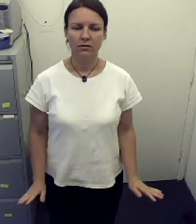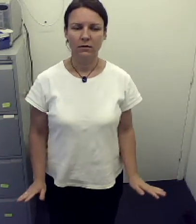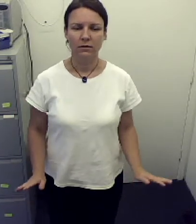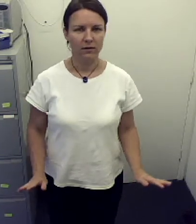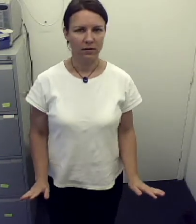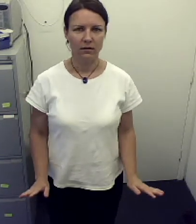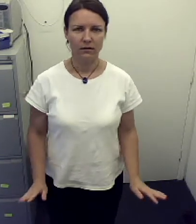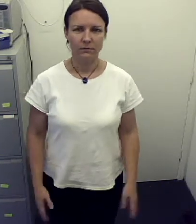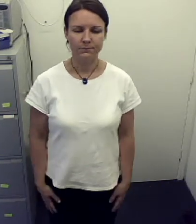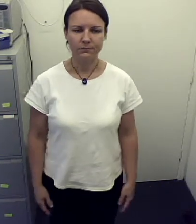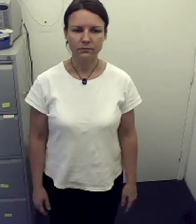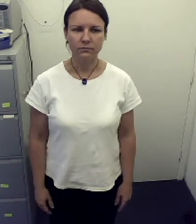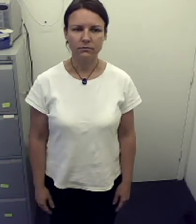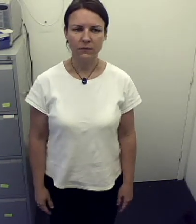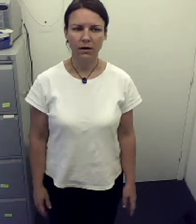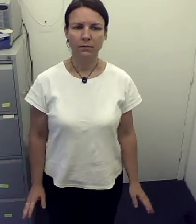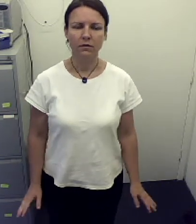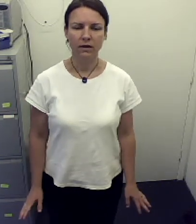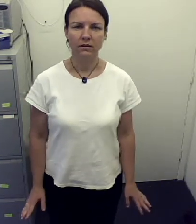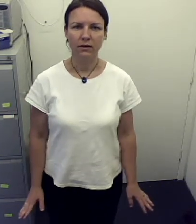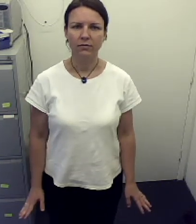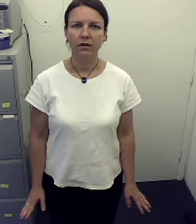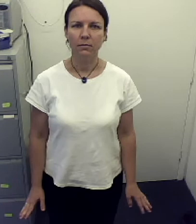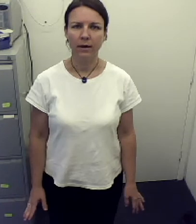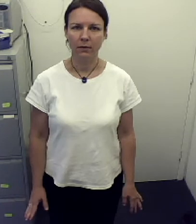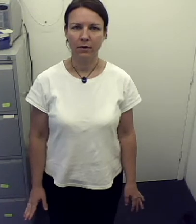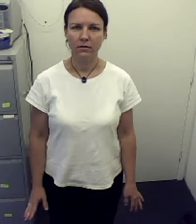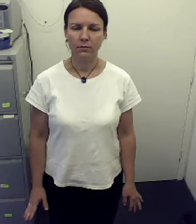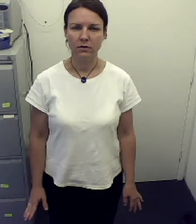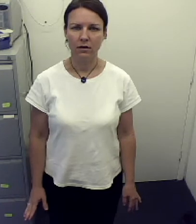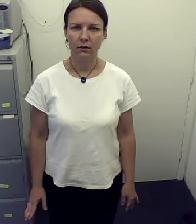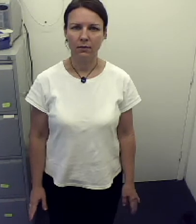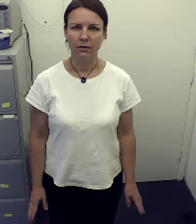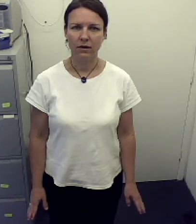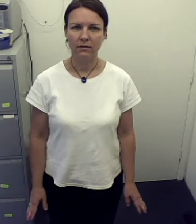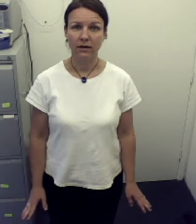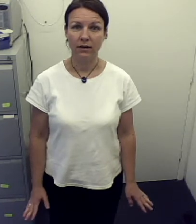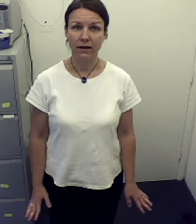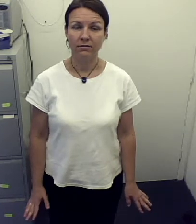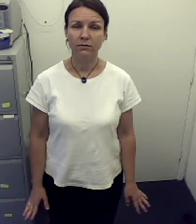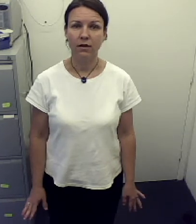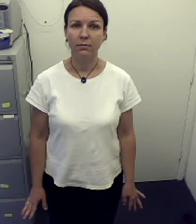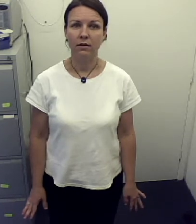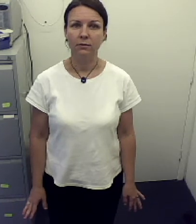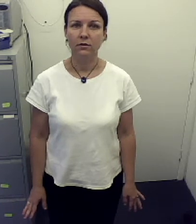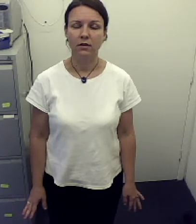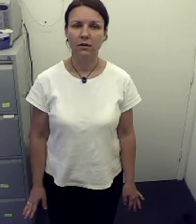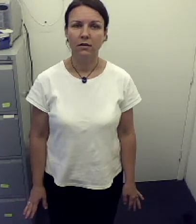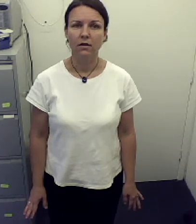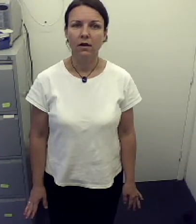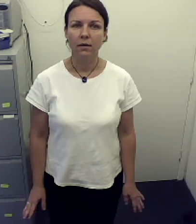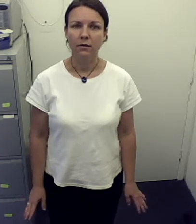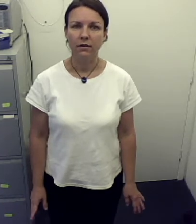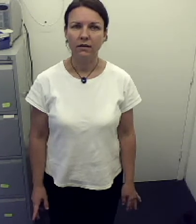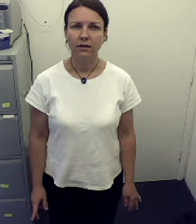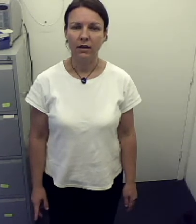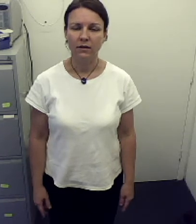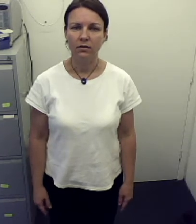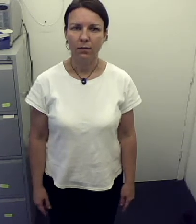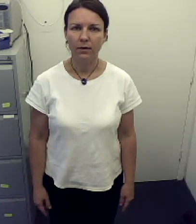to do is say this. I'm correcting any front and back brain switching. I'm correcting your left and right brain switching. I'm correcting any top